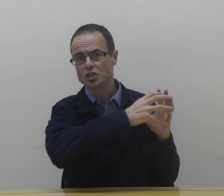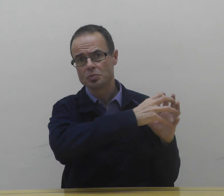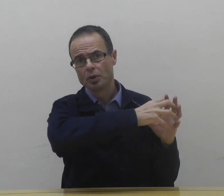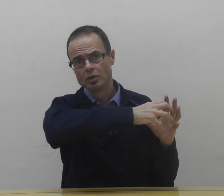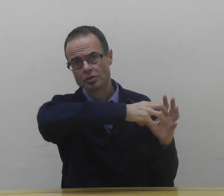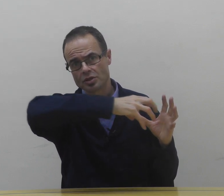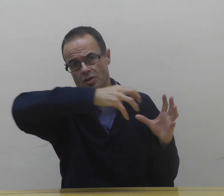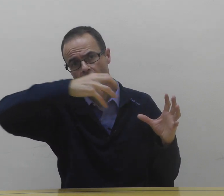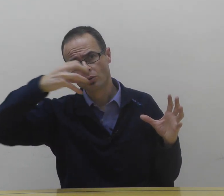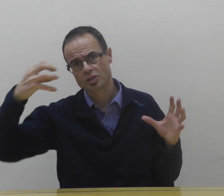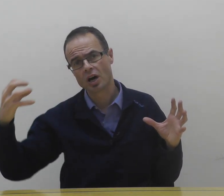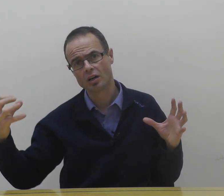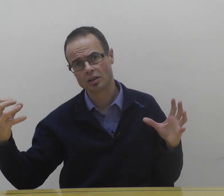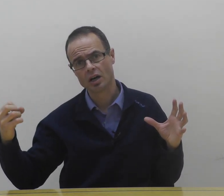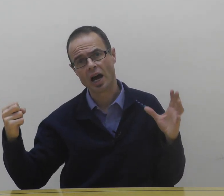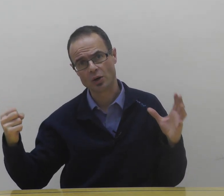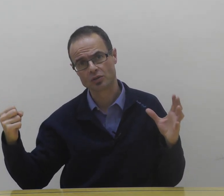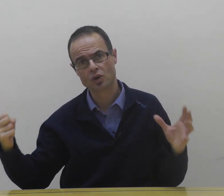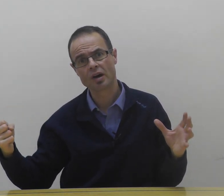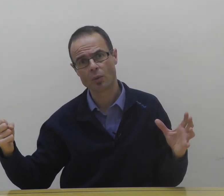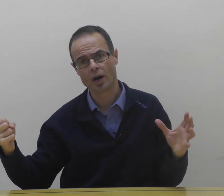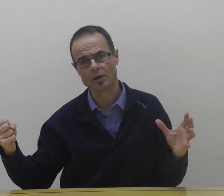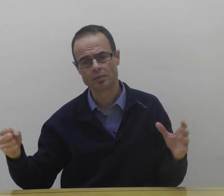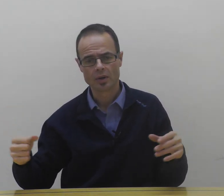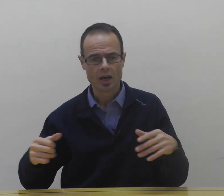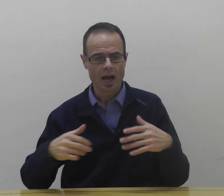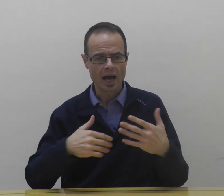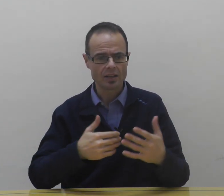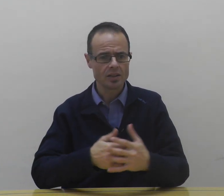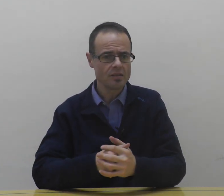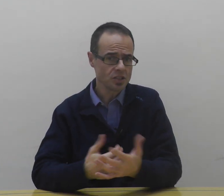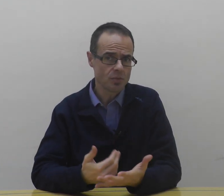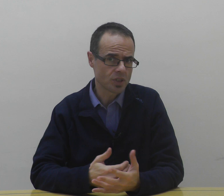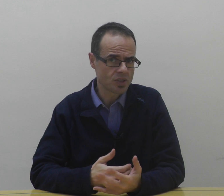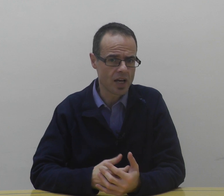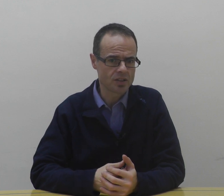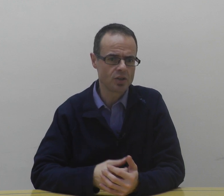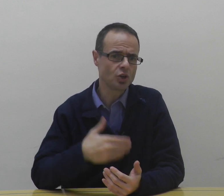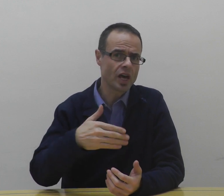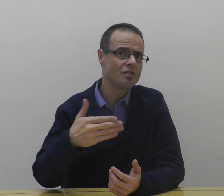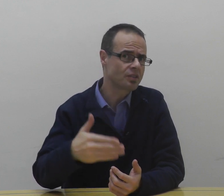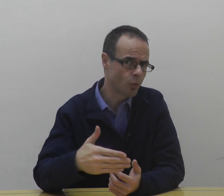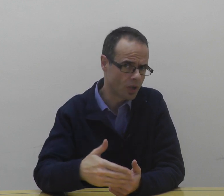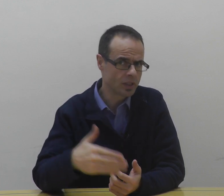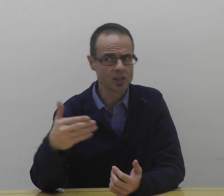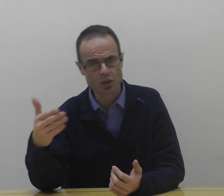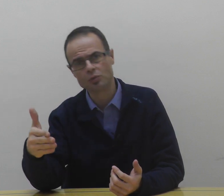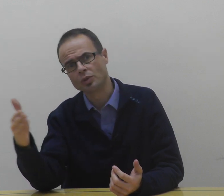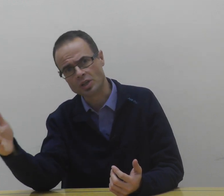just pulls the whole tongue out of your airway. And there is some success. Not everyone gets on with these